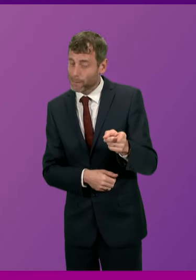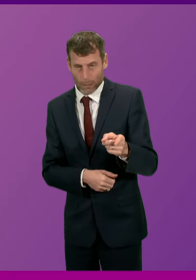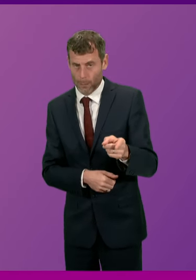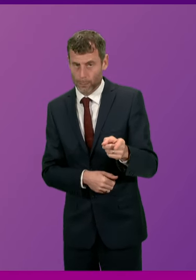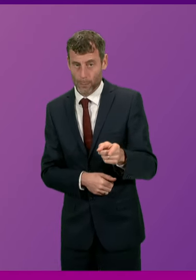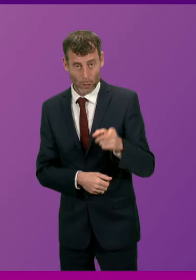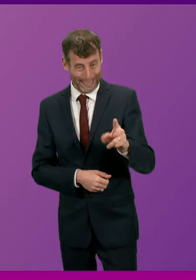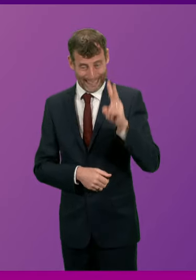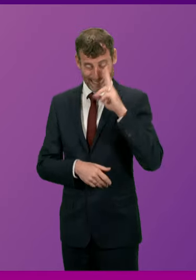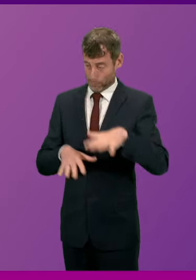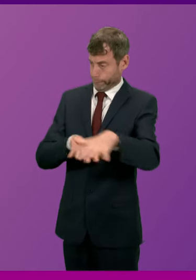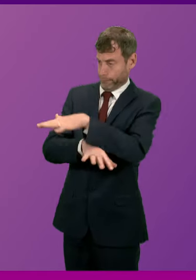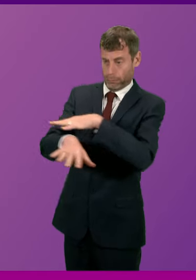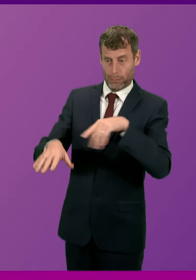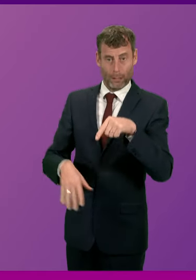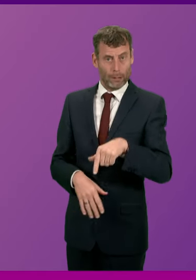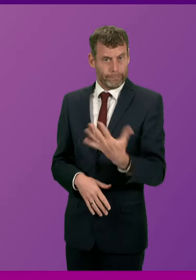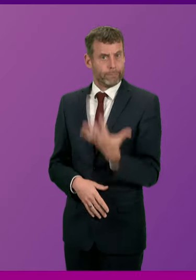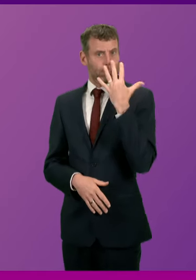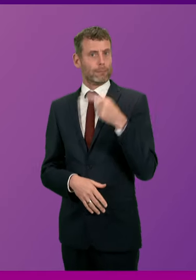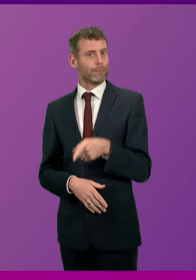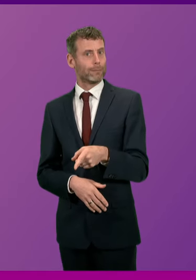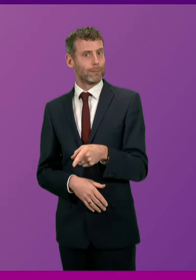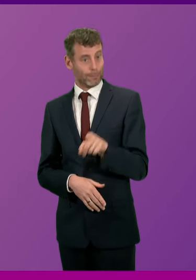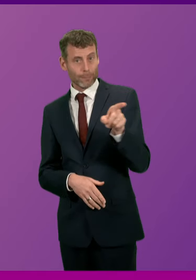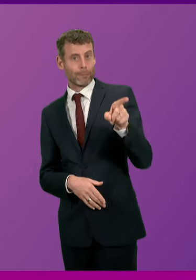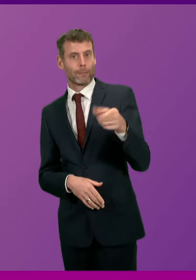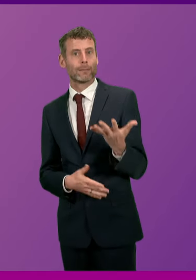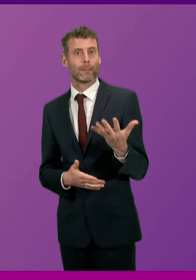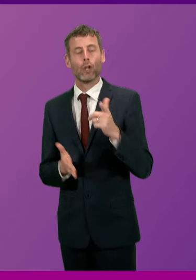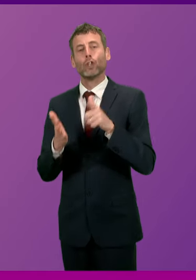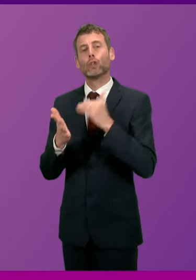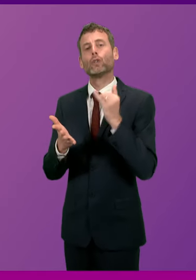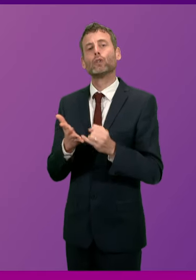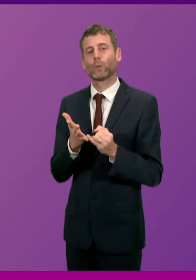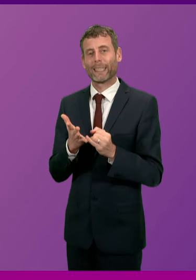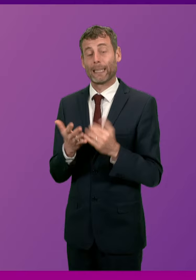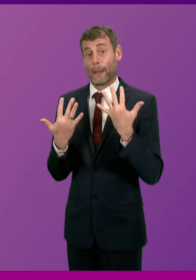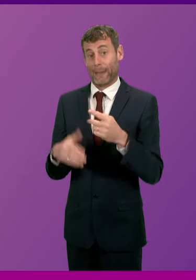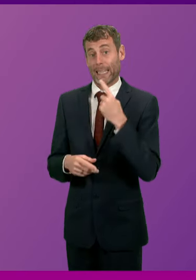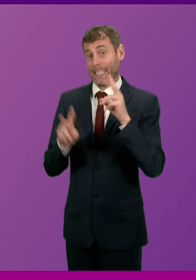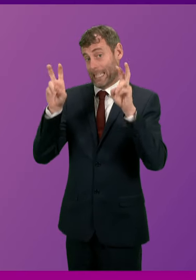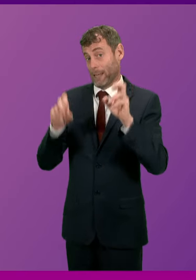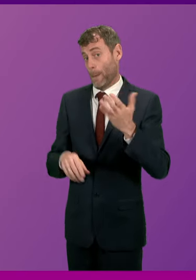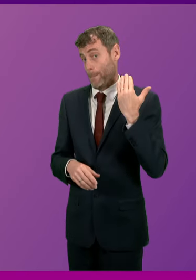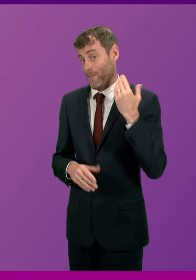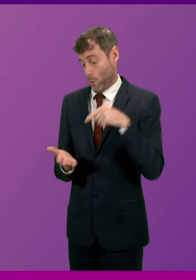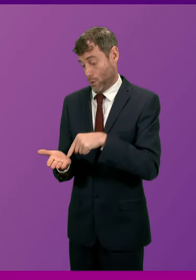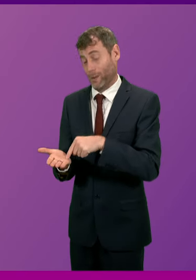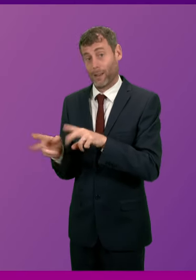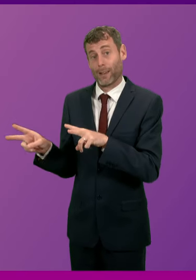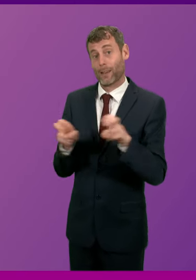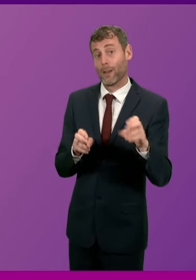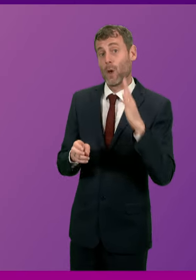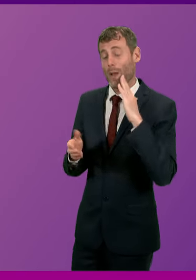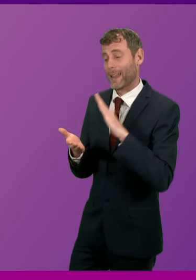made of this scandal. But let's just listen to what John Swinney previously said when it was Henry